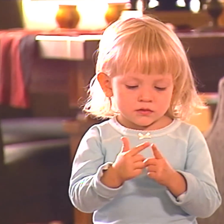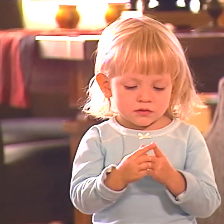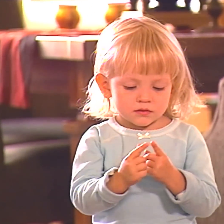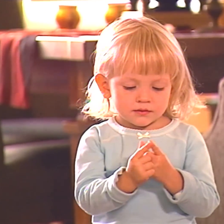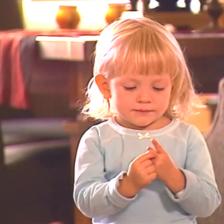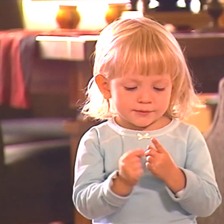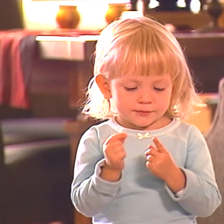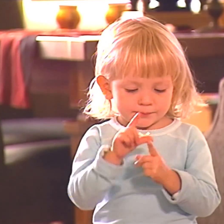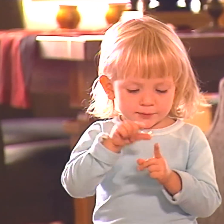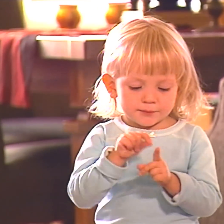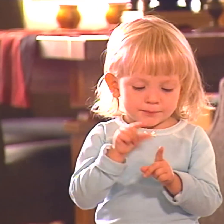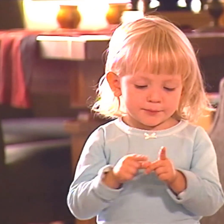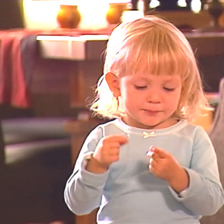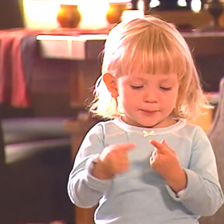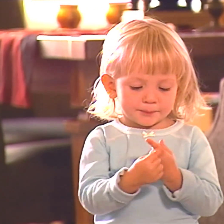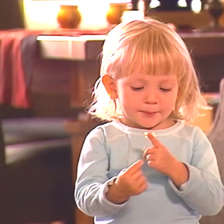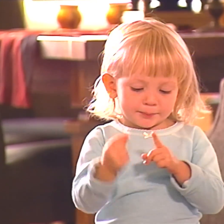She's a shiny banana.